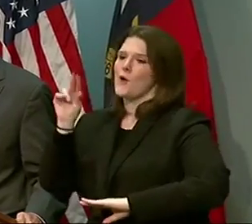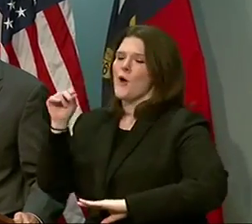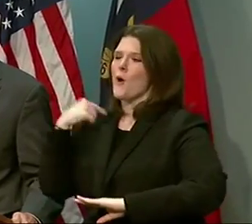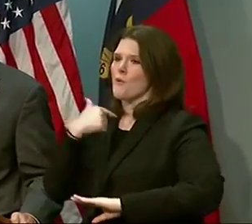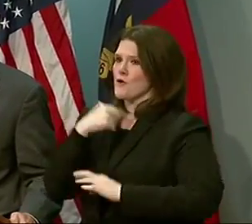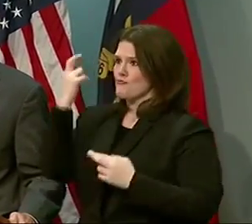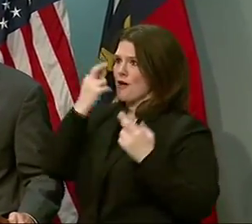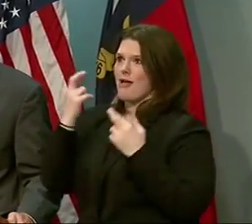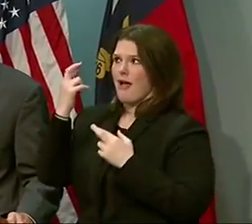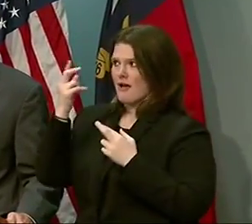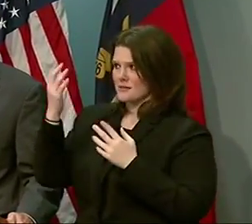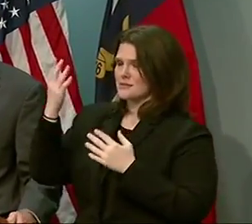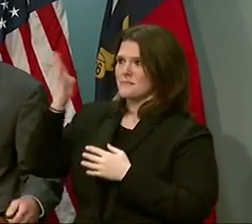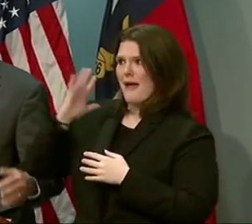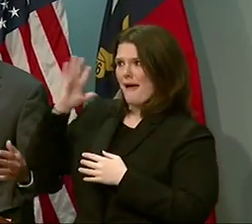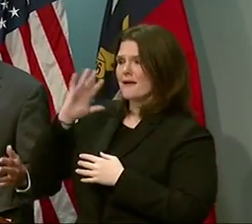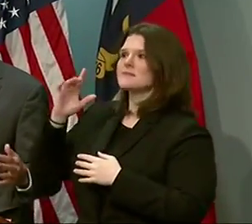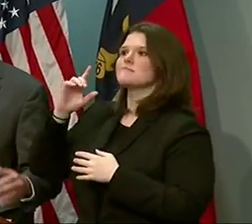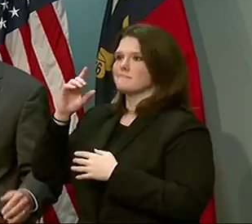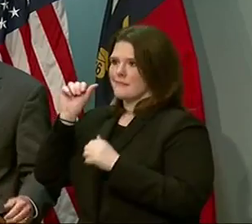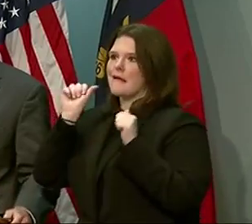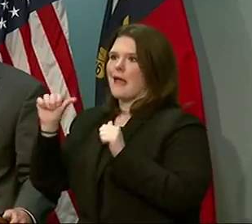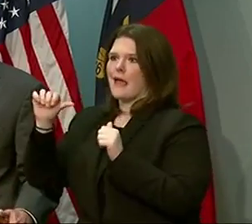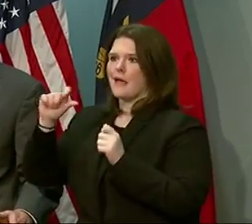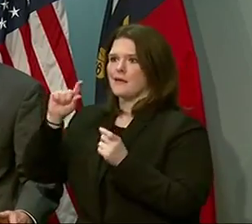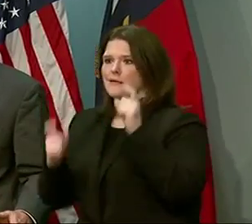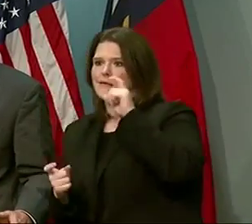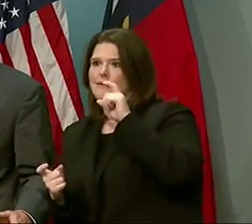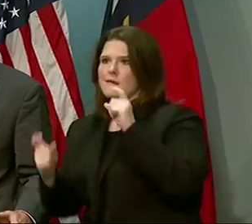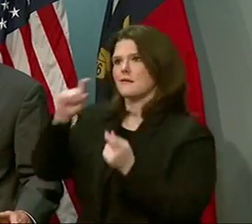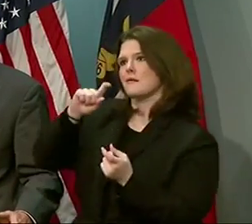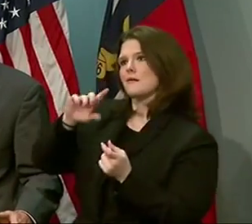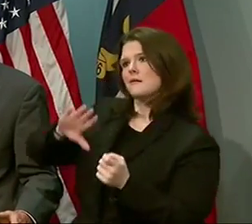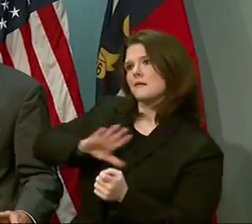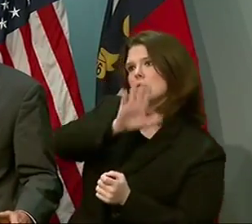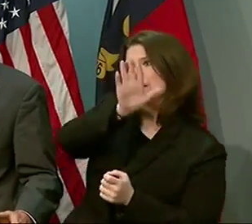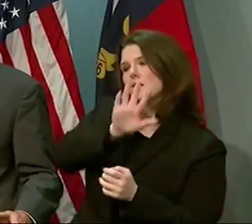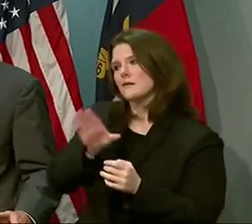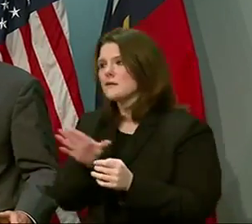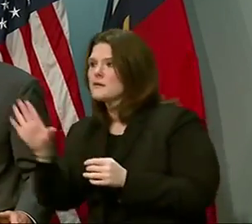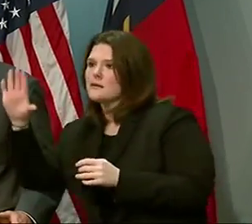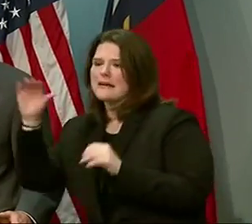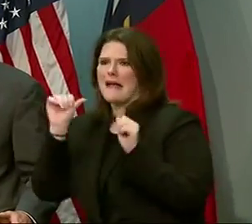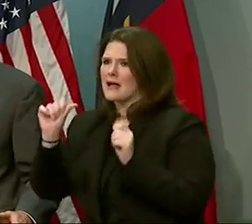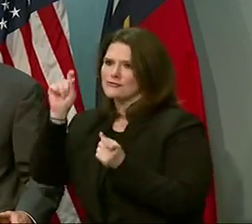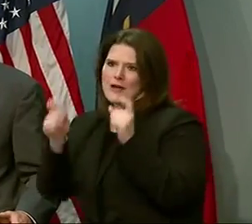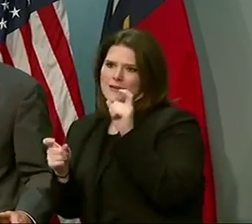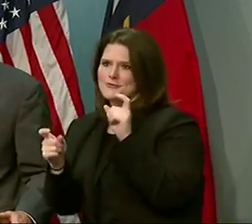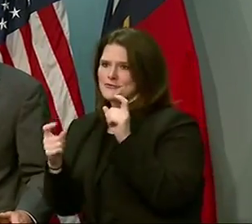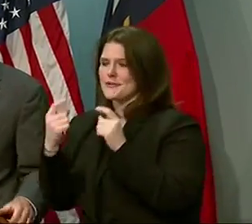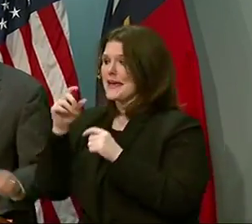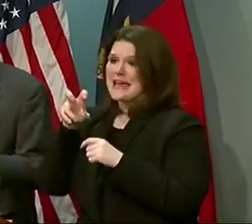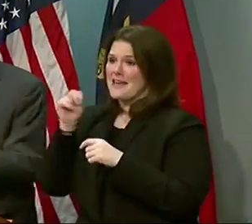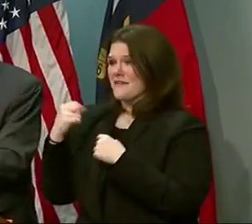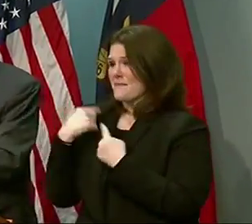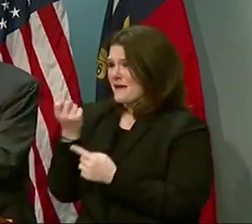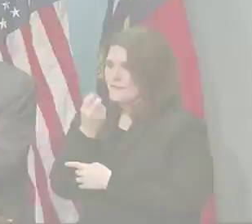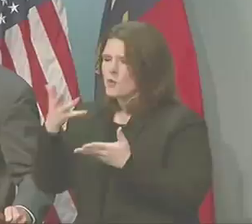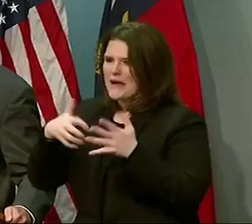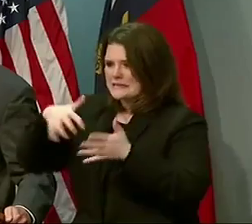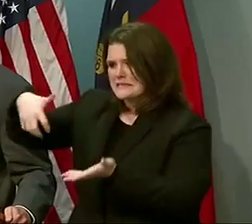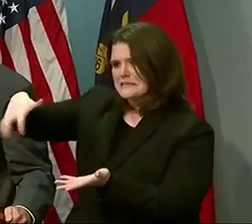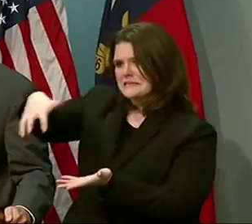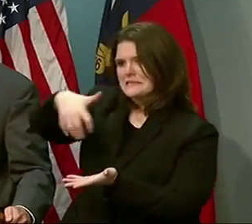these models can change as a moment's notice as they have done during the past 24 hours. In fact, even during the past several hours,